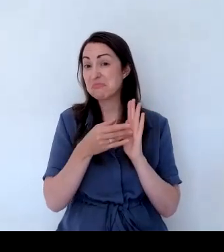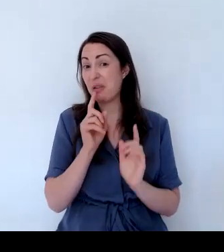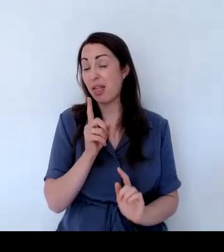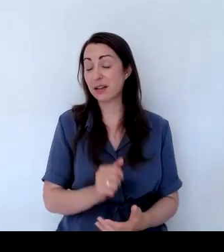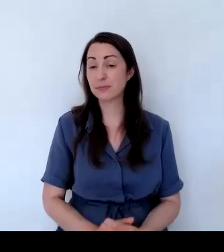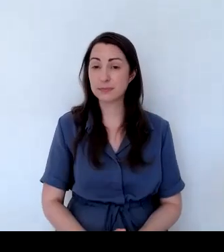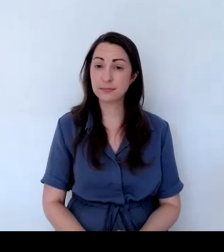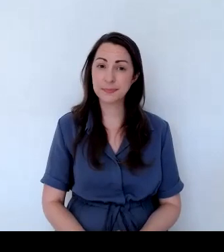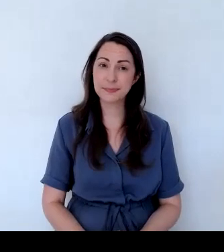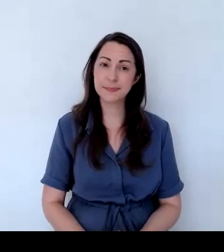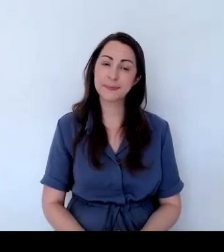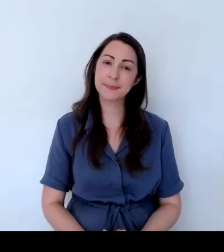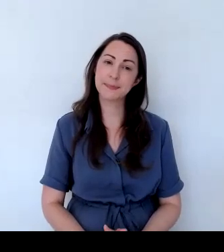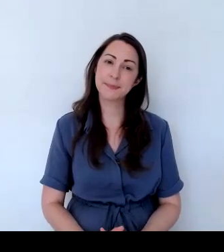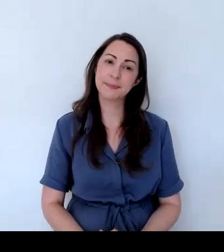I've got that one in the top.